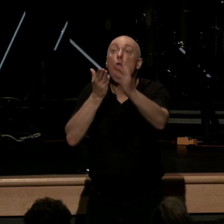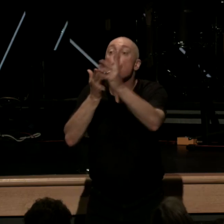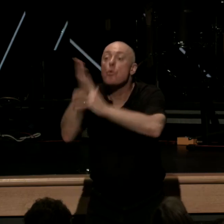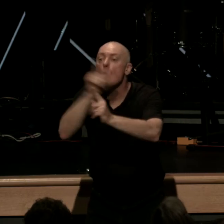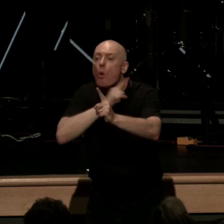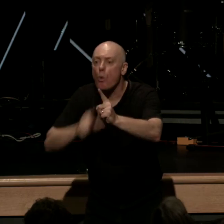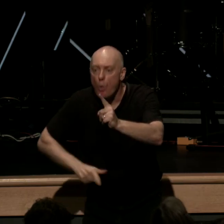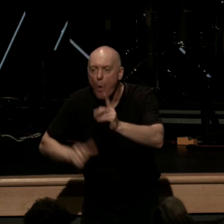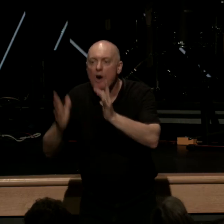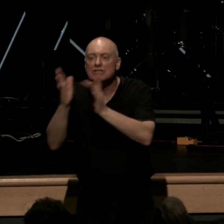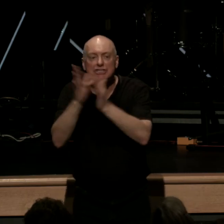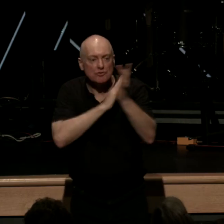let's pray